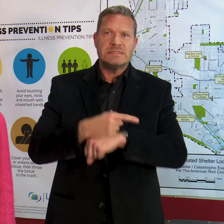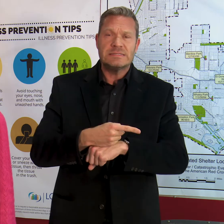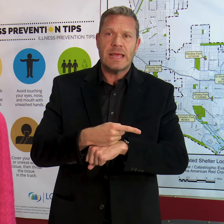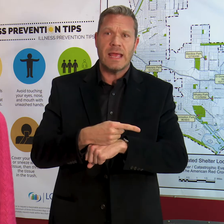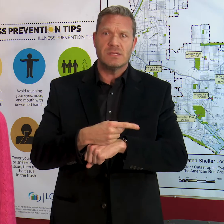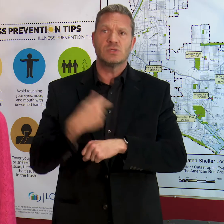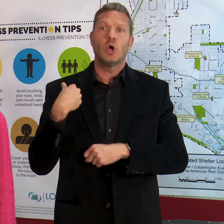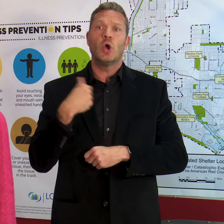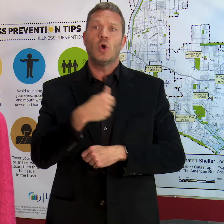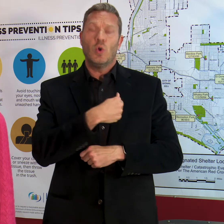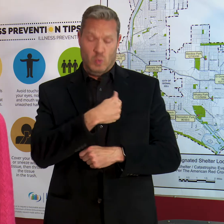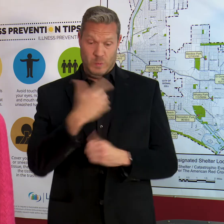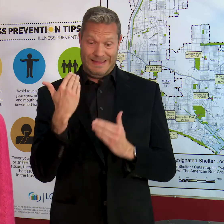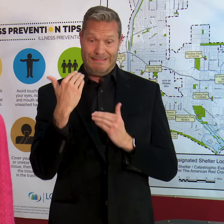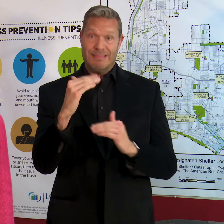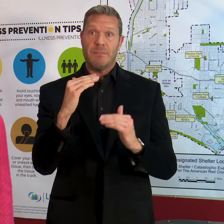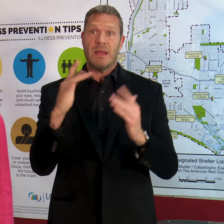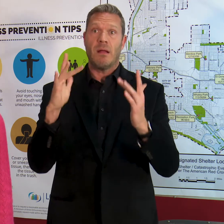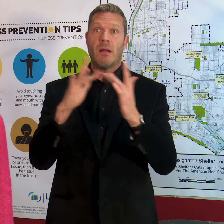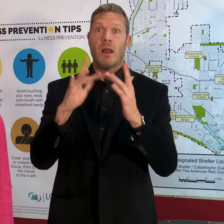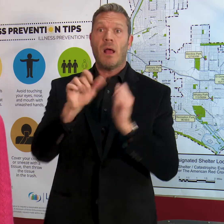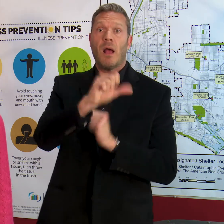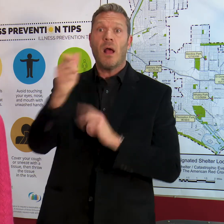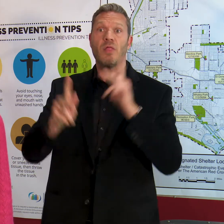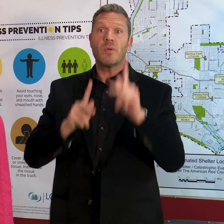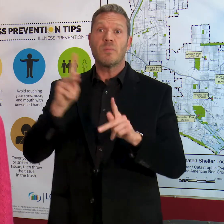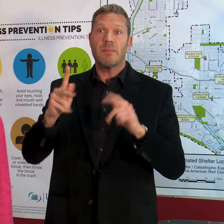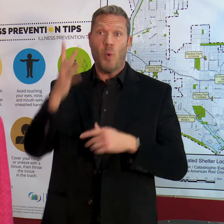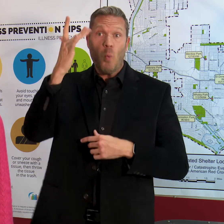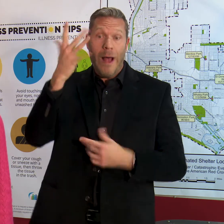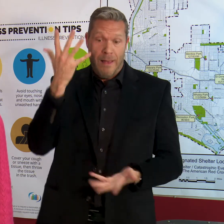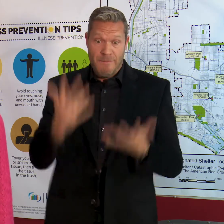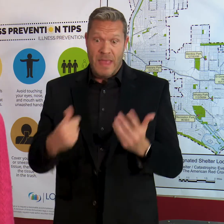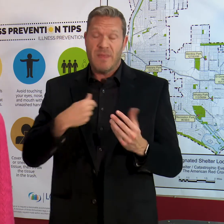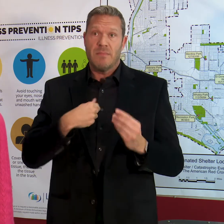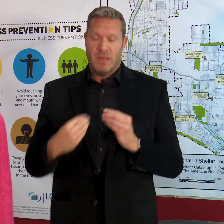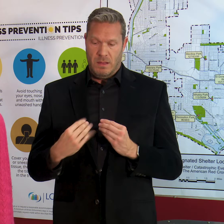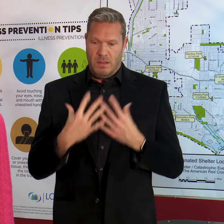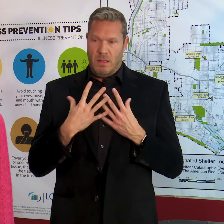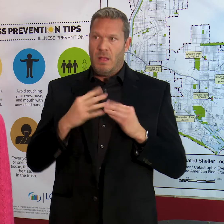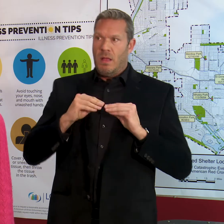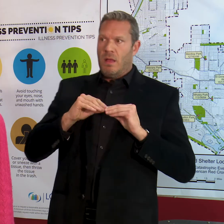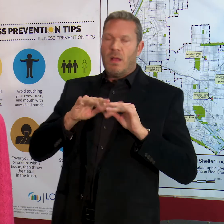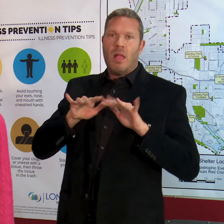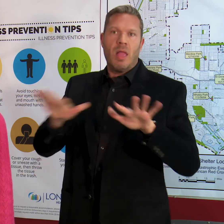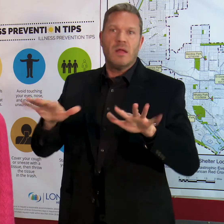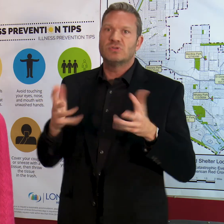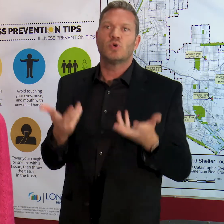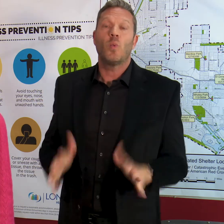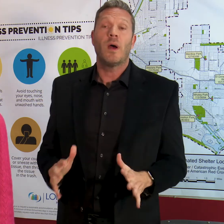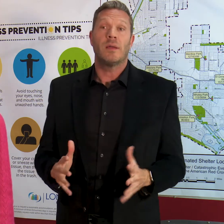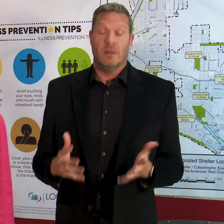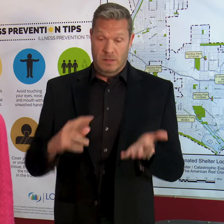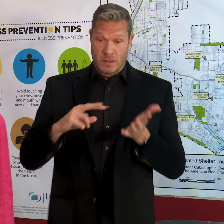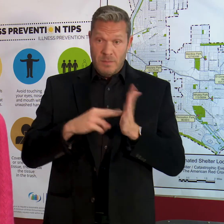limit their contact with others in case they do become contagious eventually. Quarantining does not mean that someone is infected with the